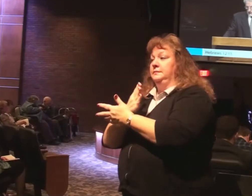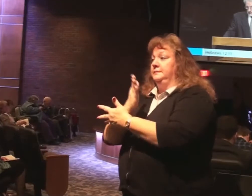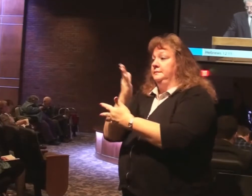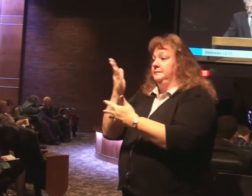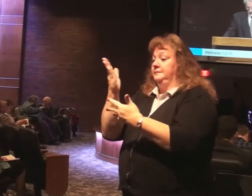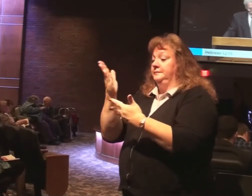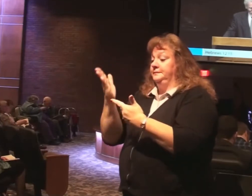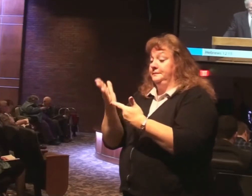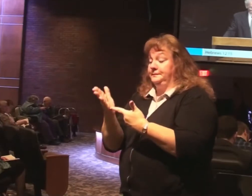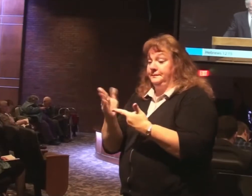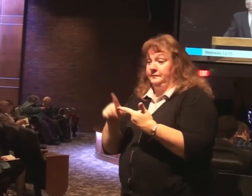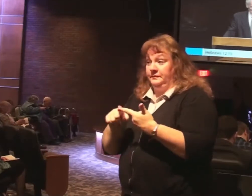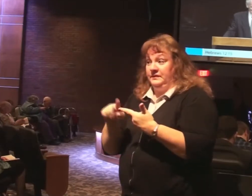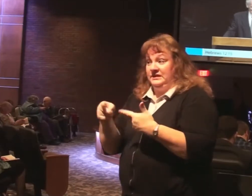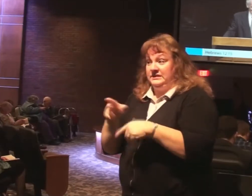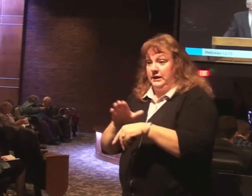The second warning.